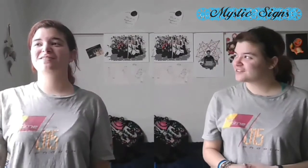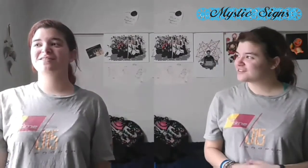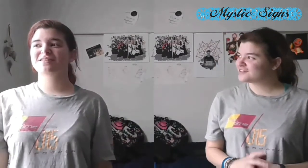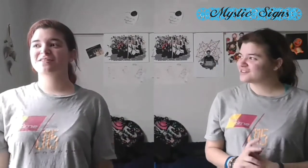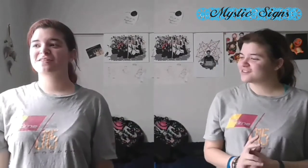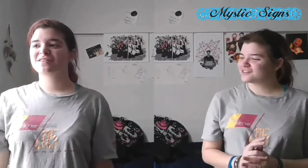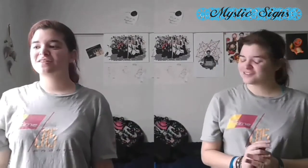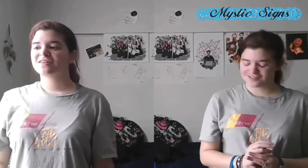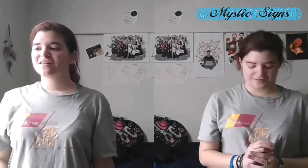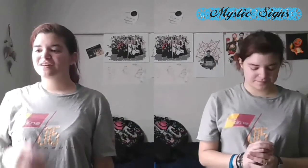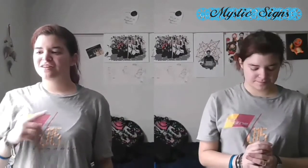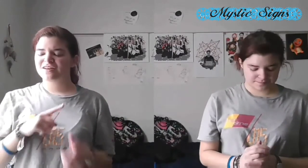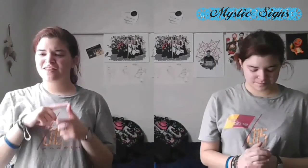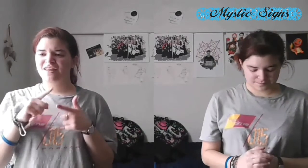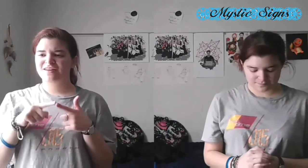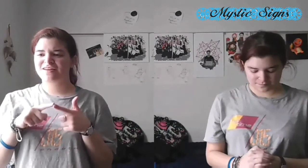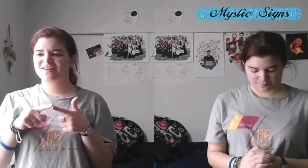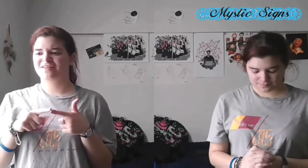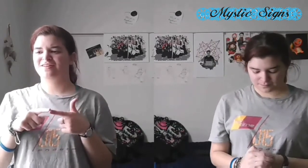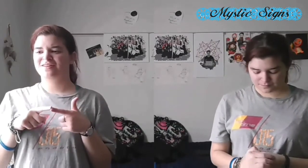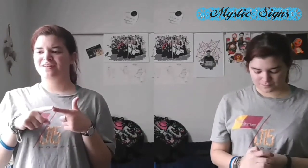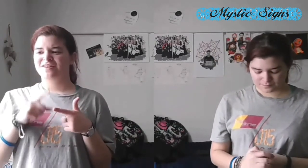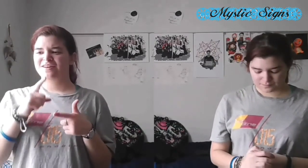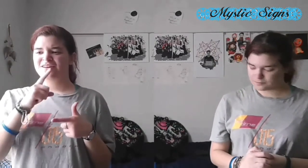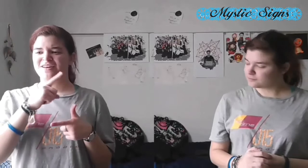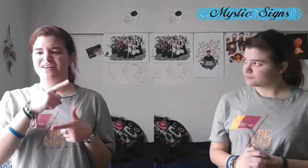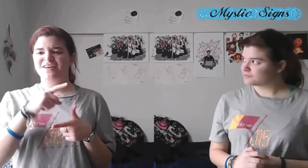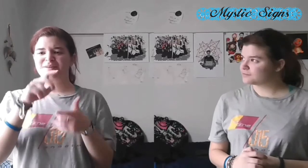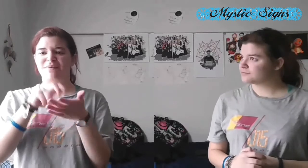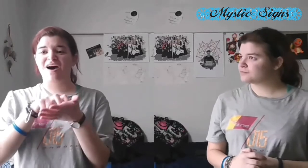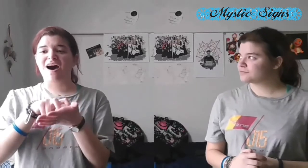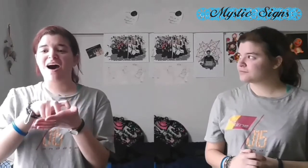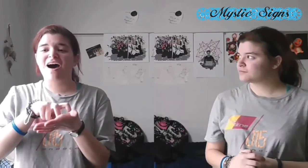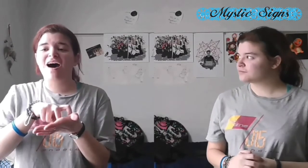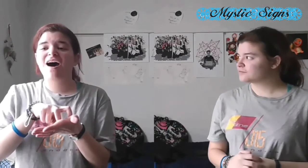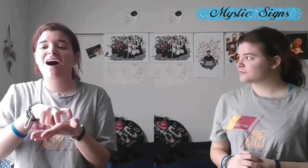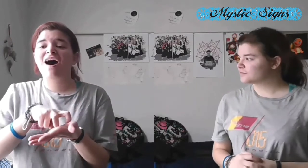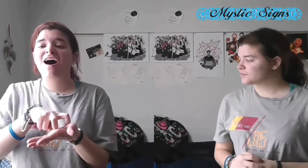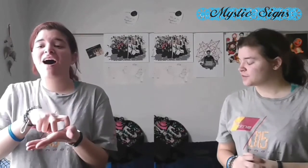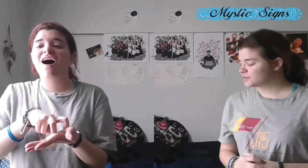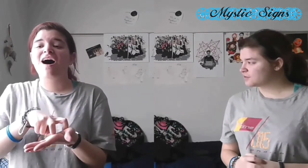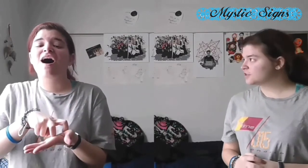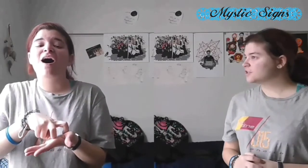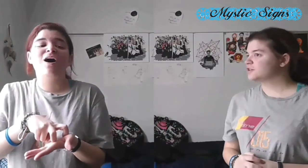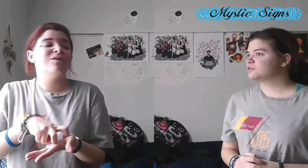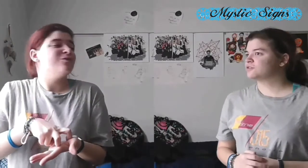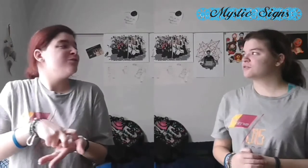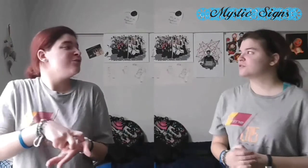and then he bowed.